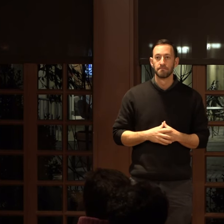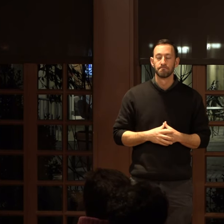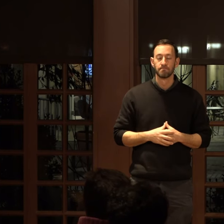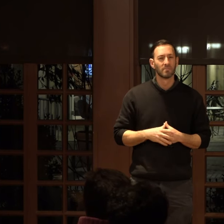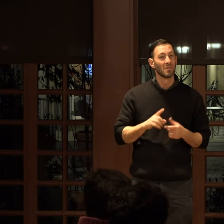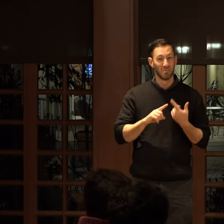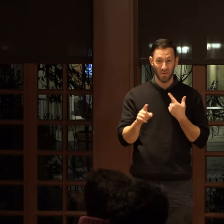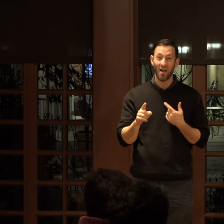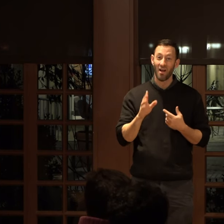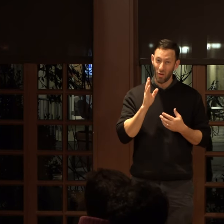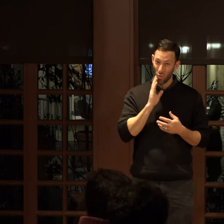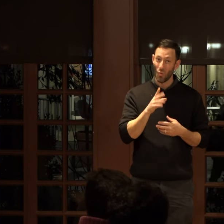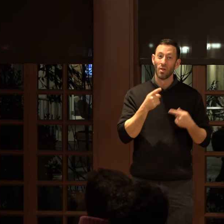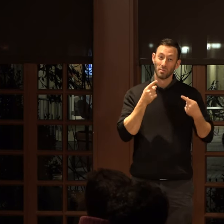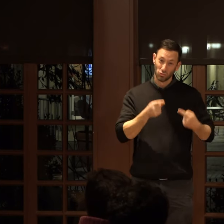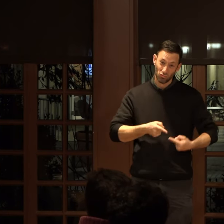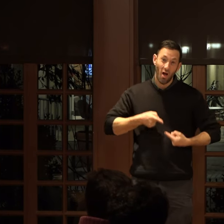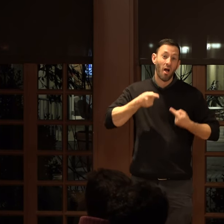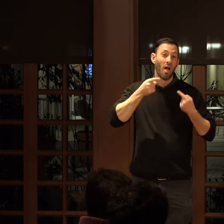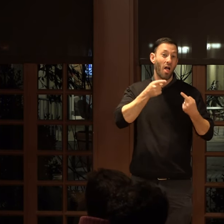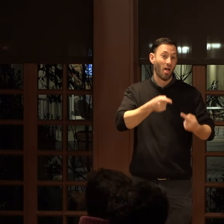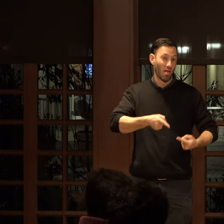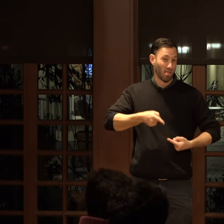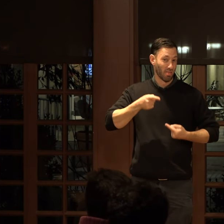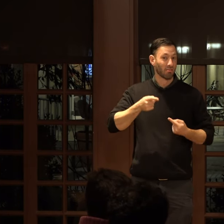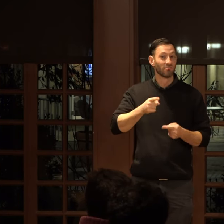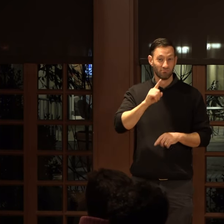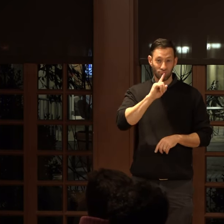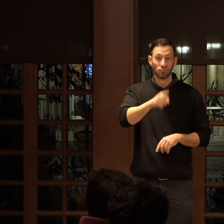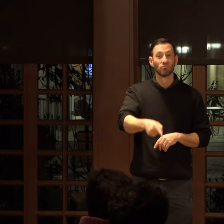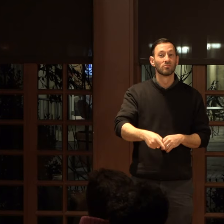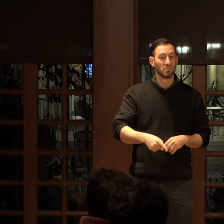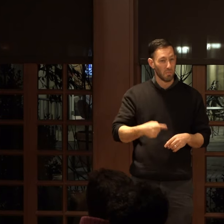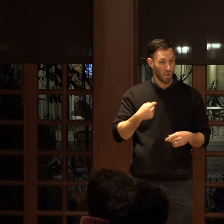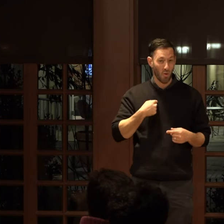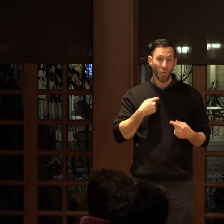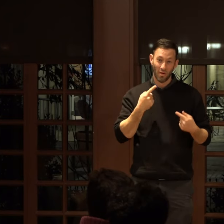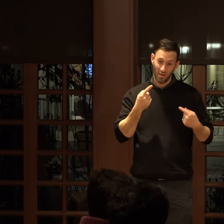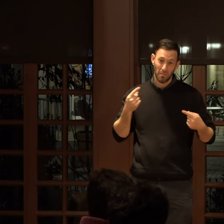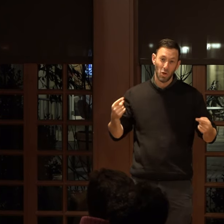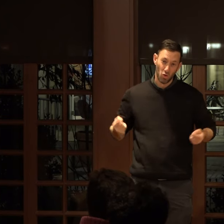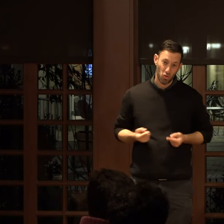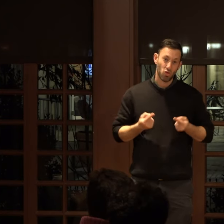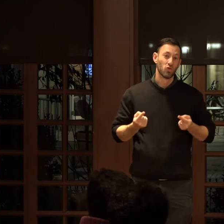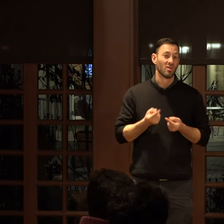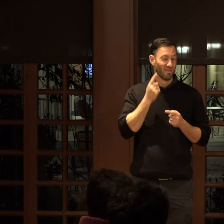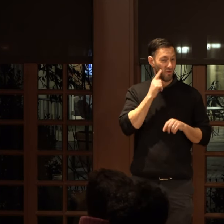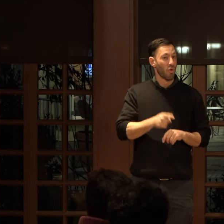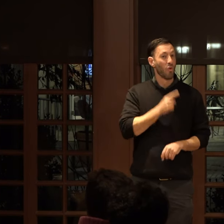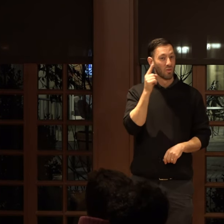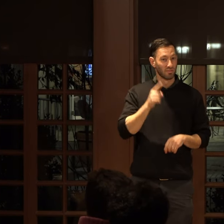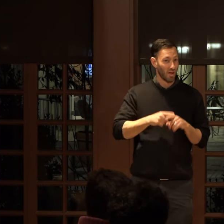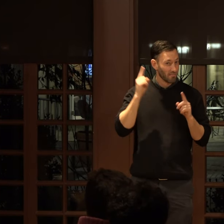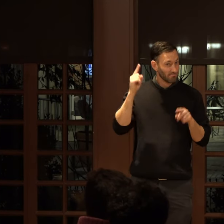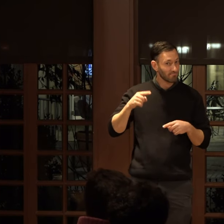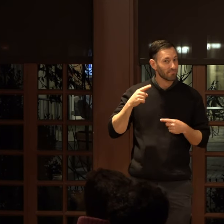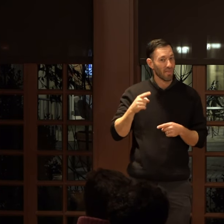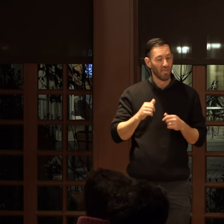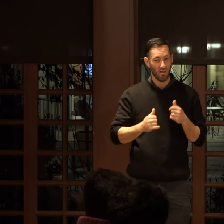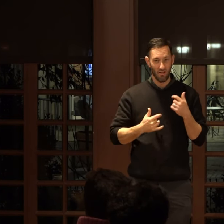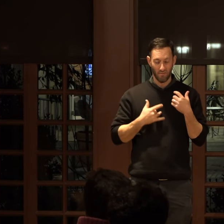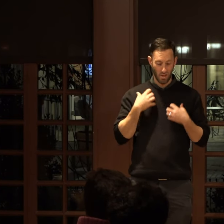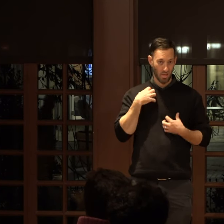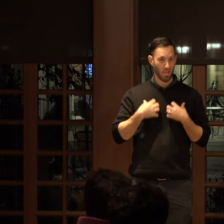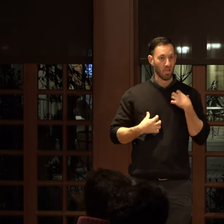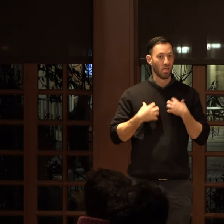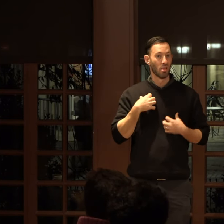but it's going to hurt for sure. But we've been hurting for a really long time so I think that discomfort on the part of